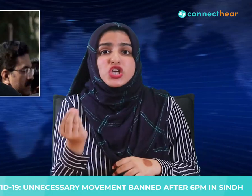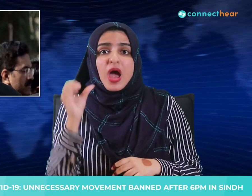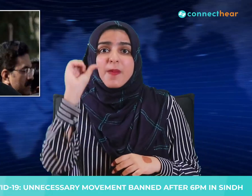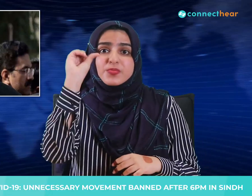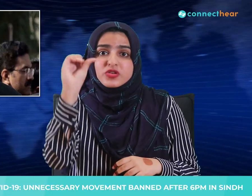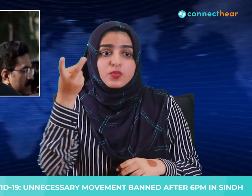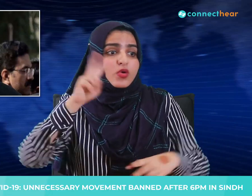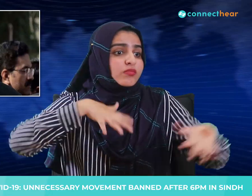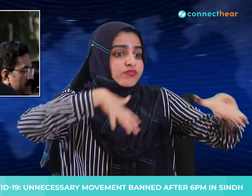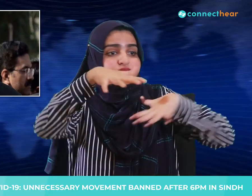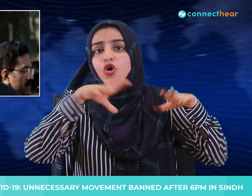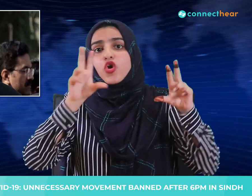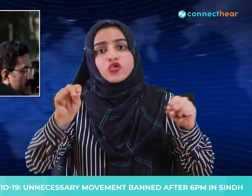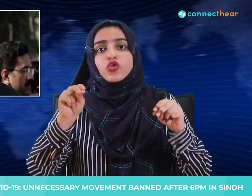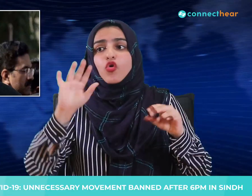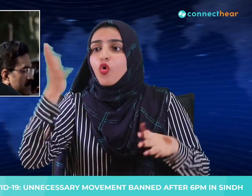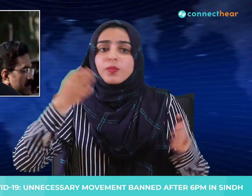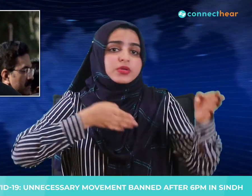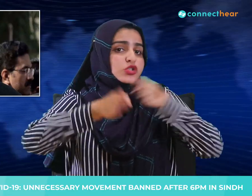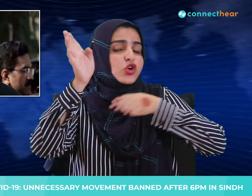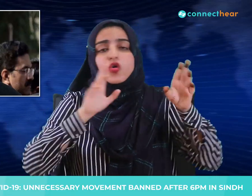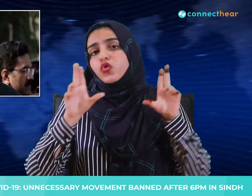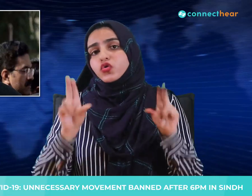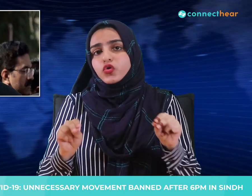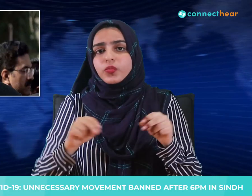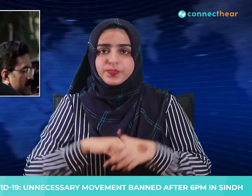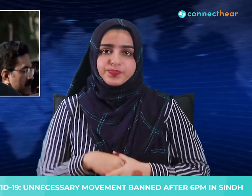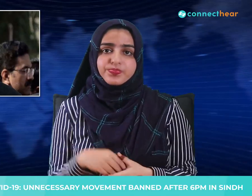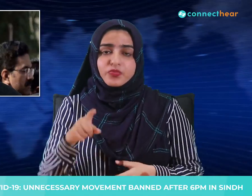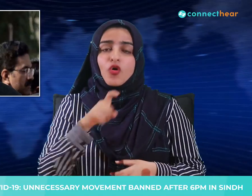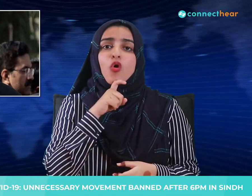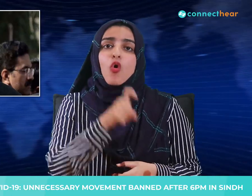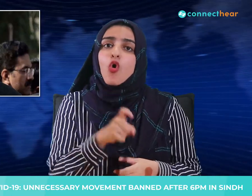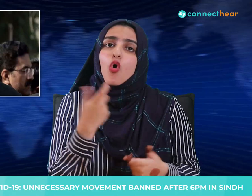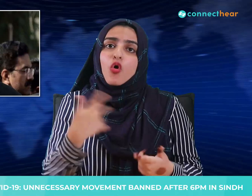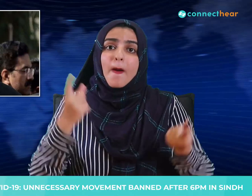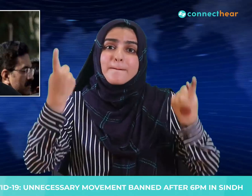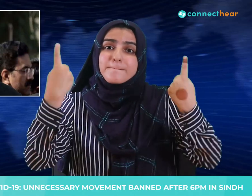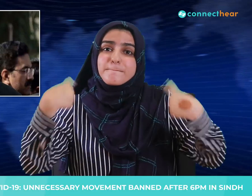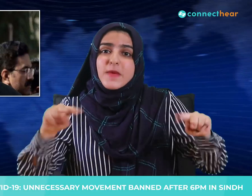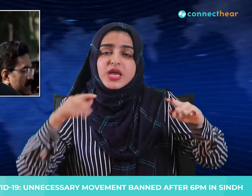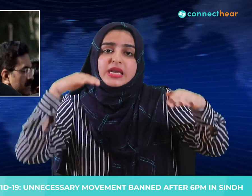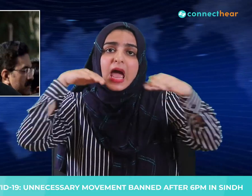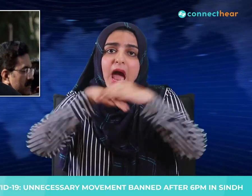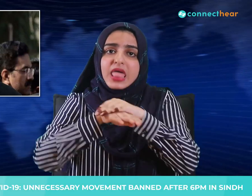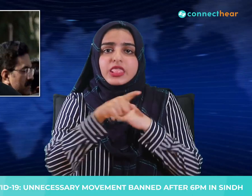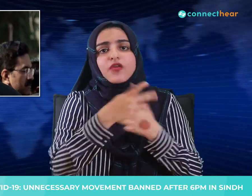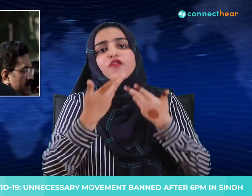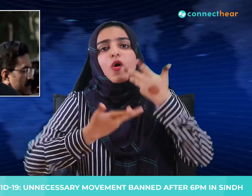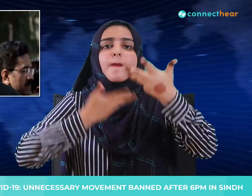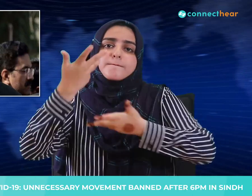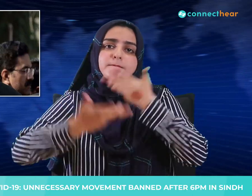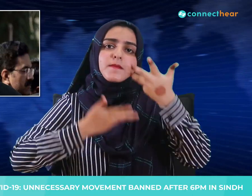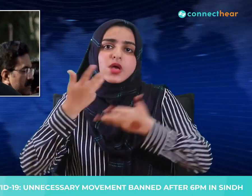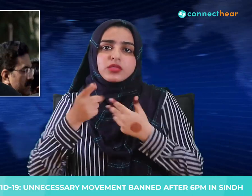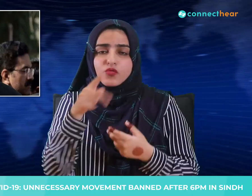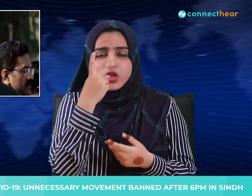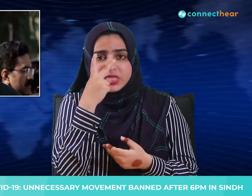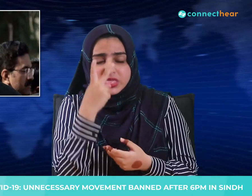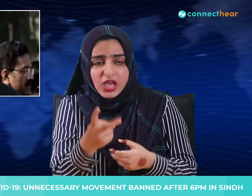movement after 6 p.m. The orders were issued during a meeting of the Provincial Task Force today after